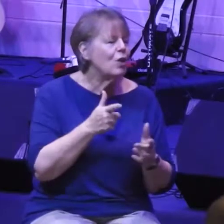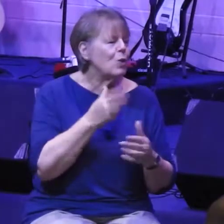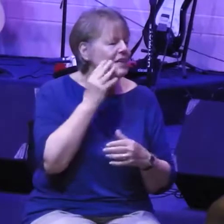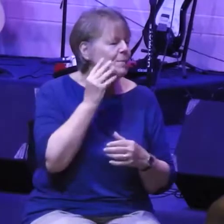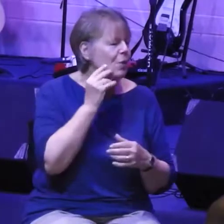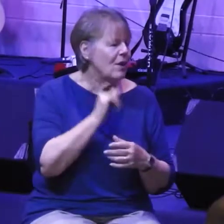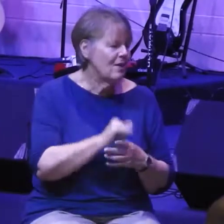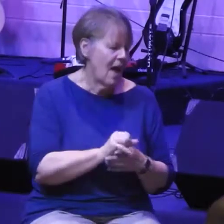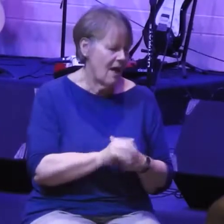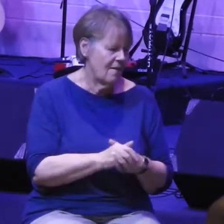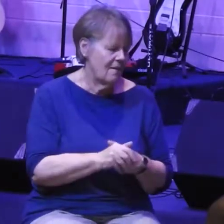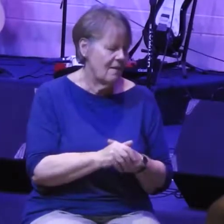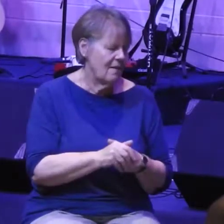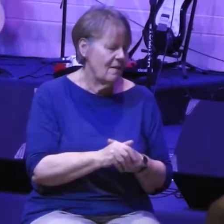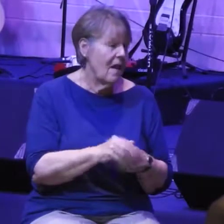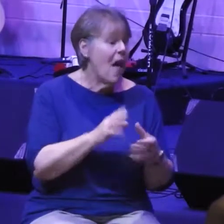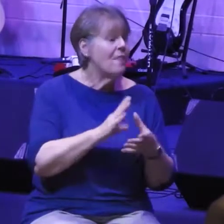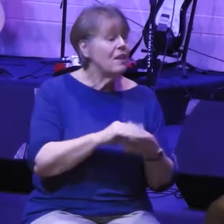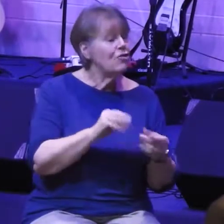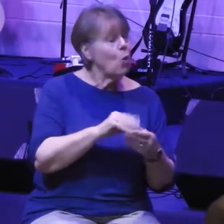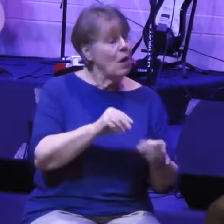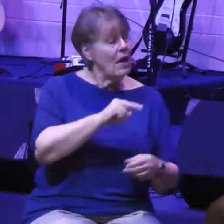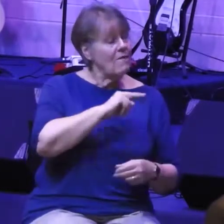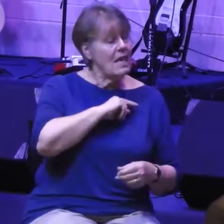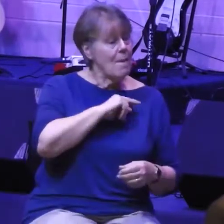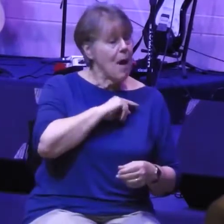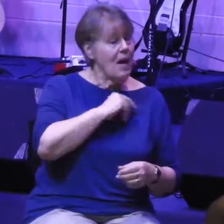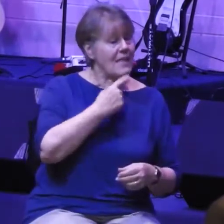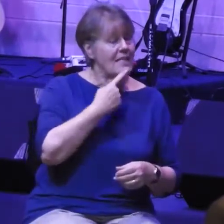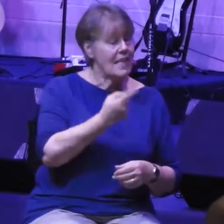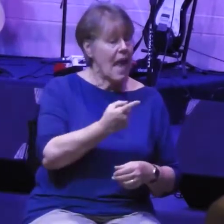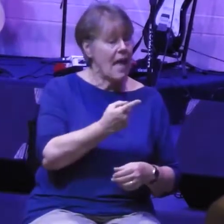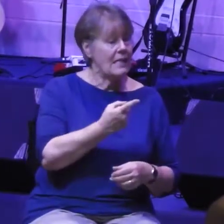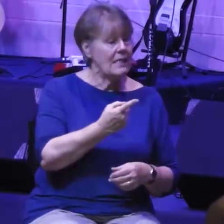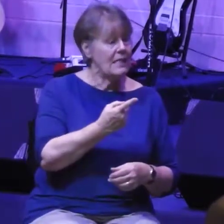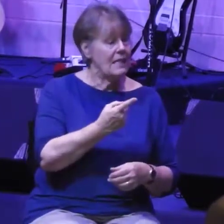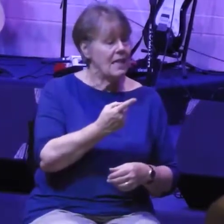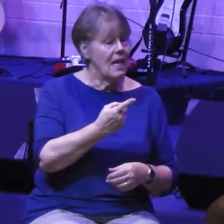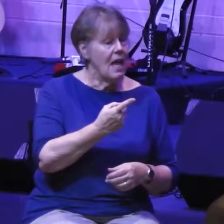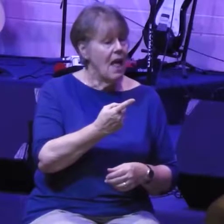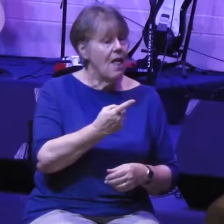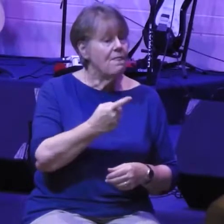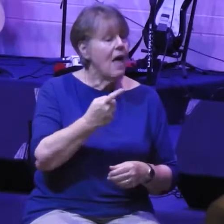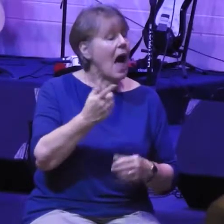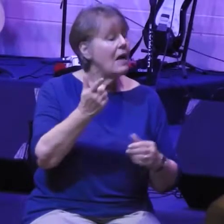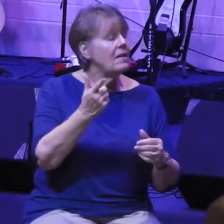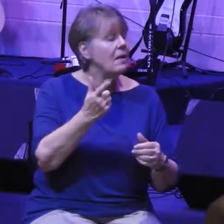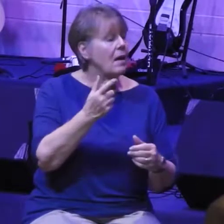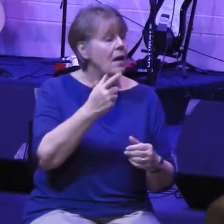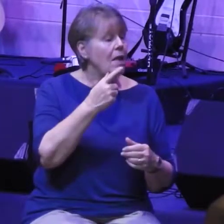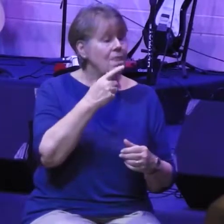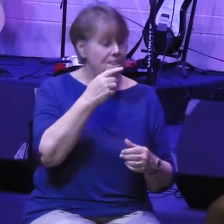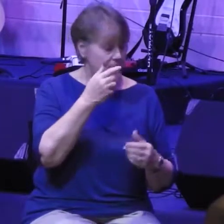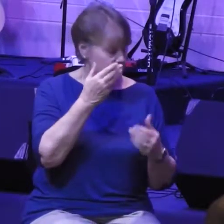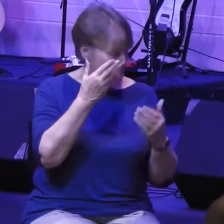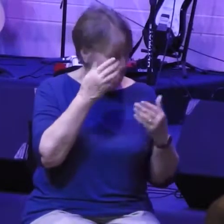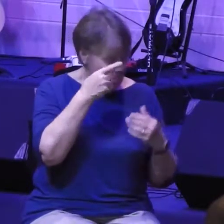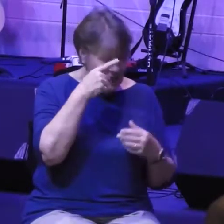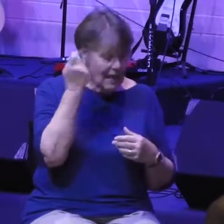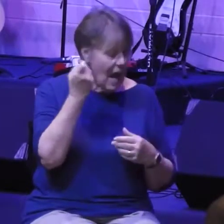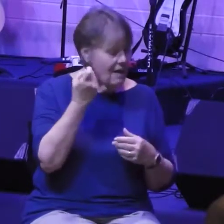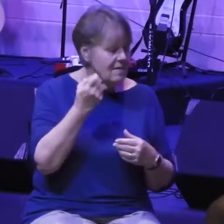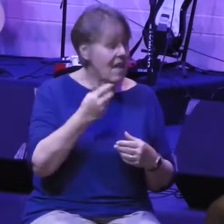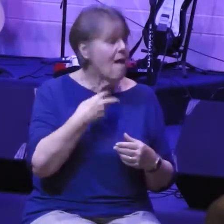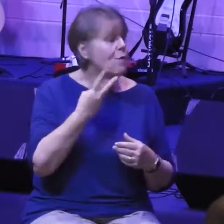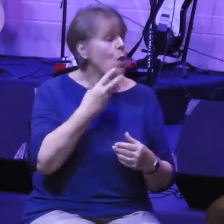I think the story of Nehemiah says that the presence of opposition simply because that voice is